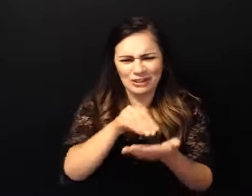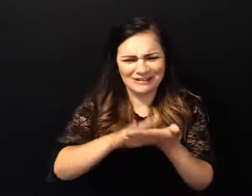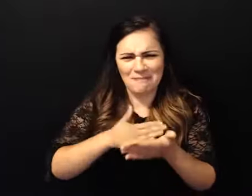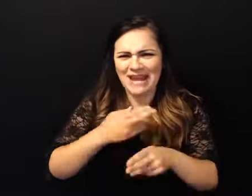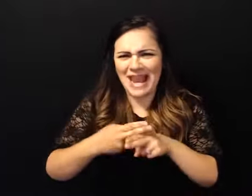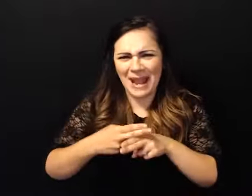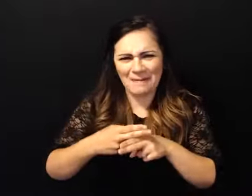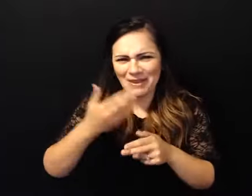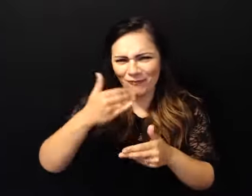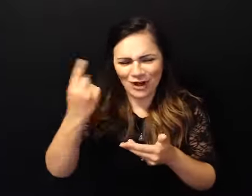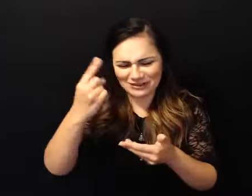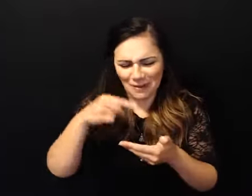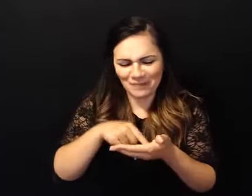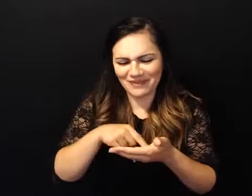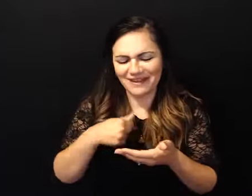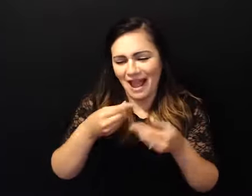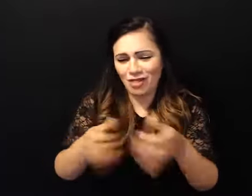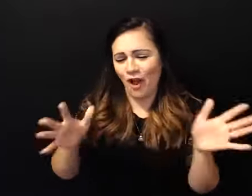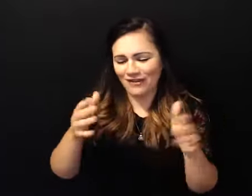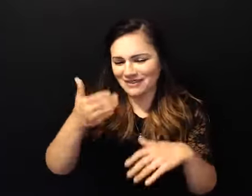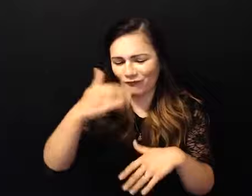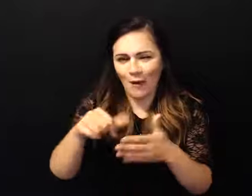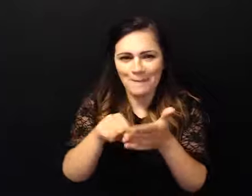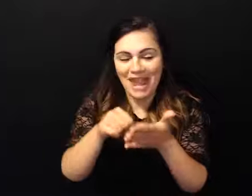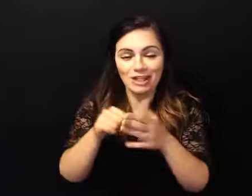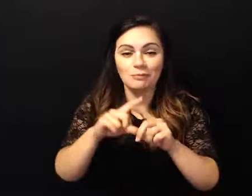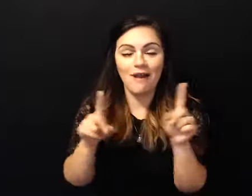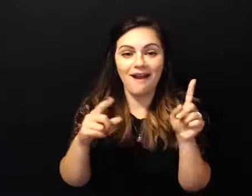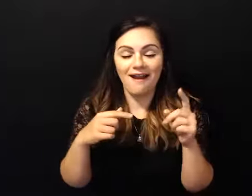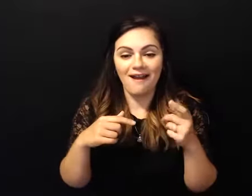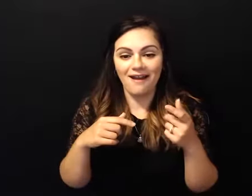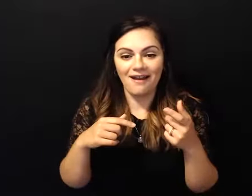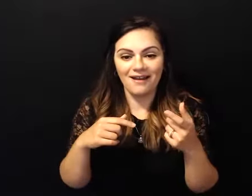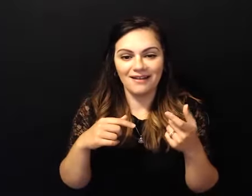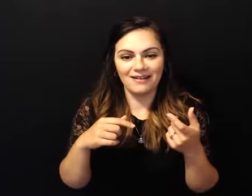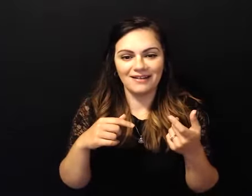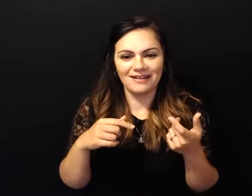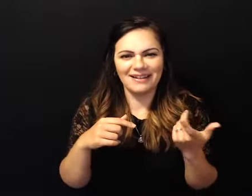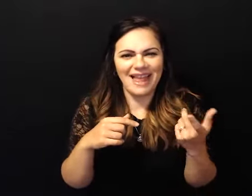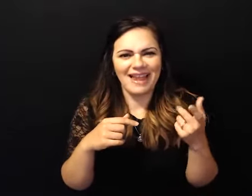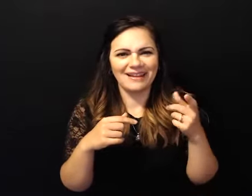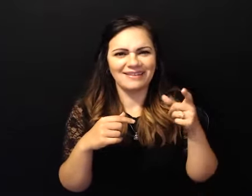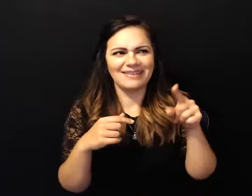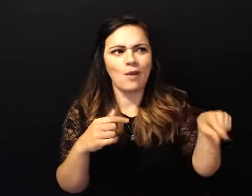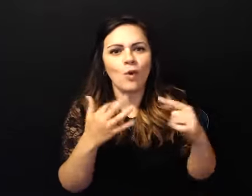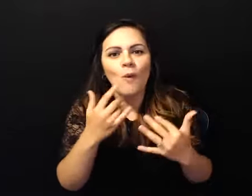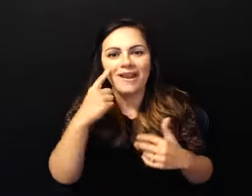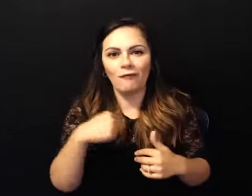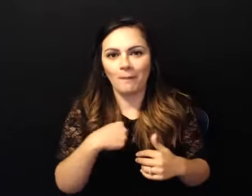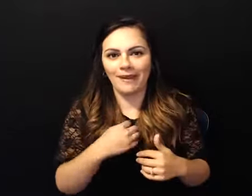book uh and you know i just like they were all waiting for me you know like she was prepared and uh she said we're going to